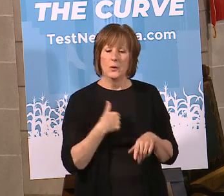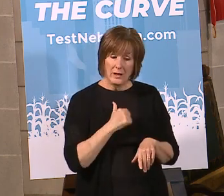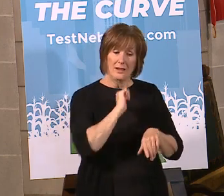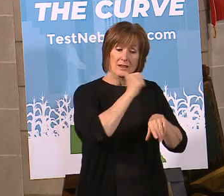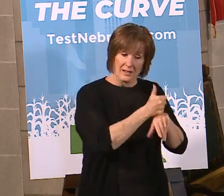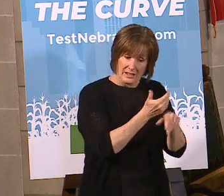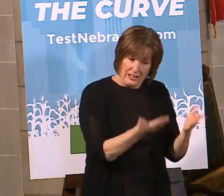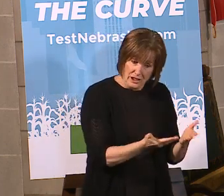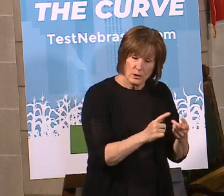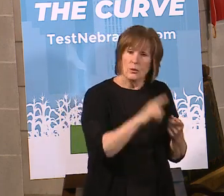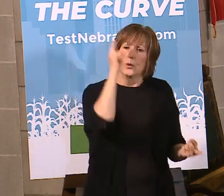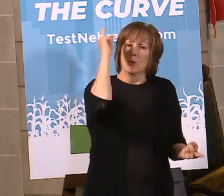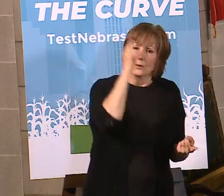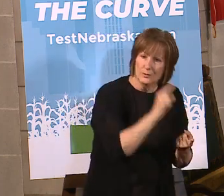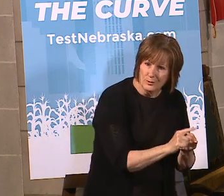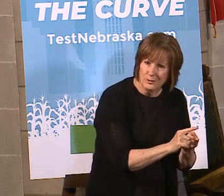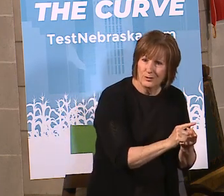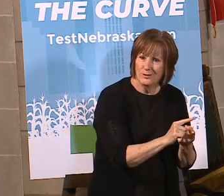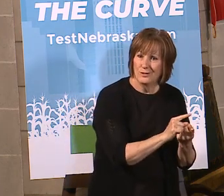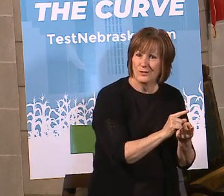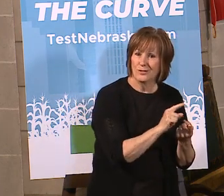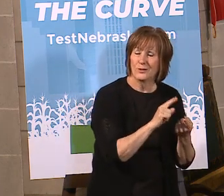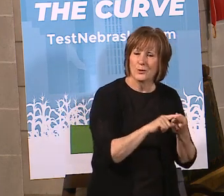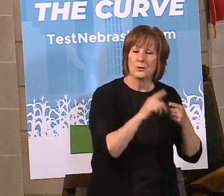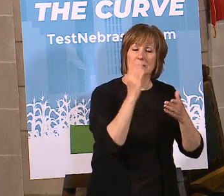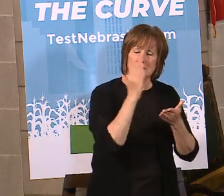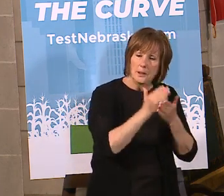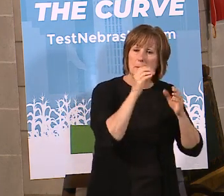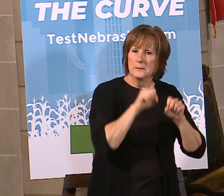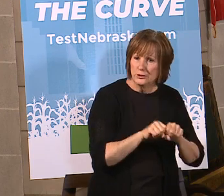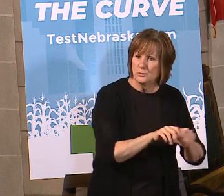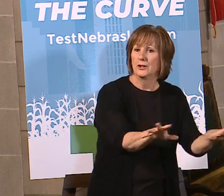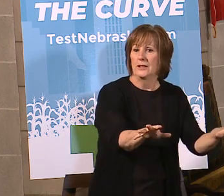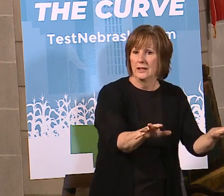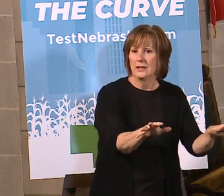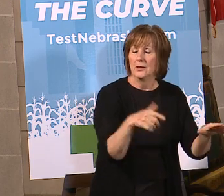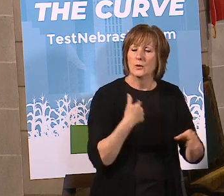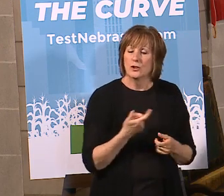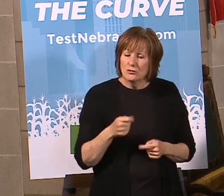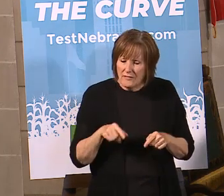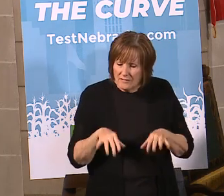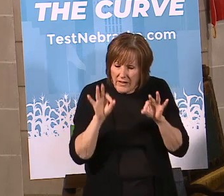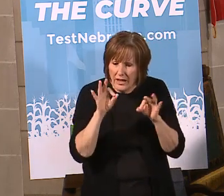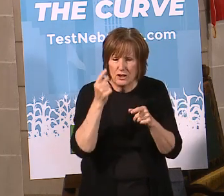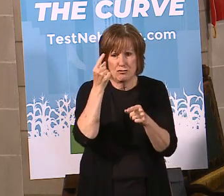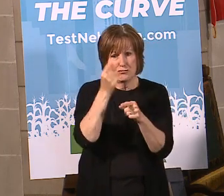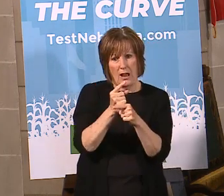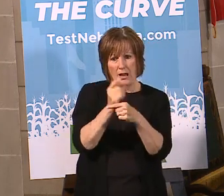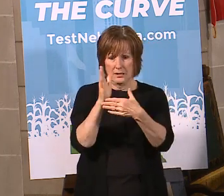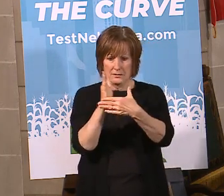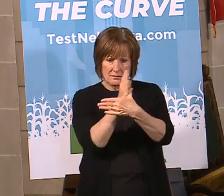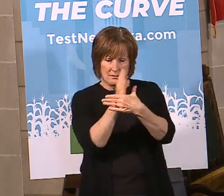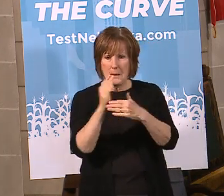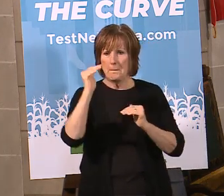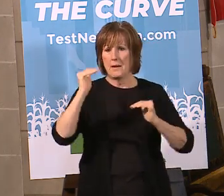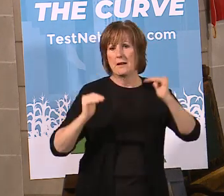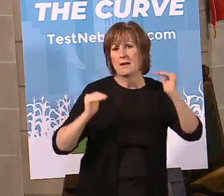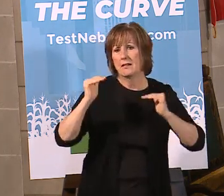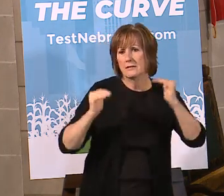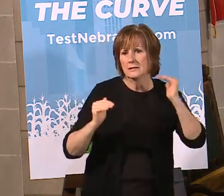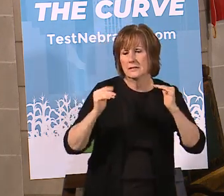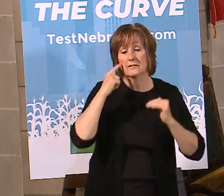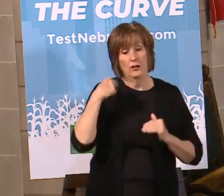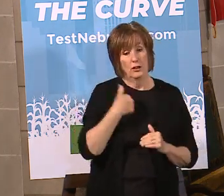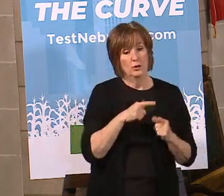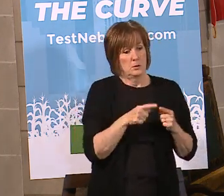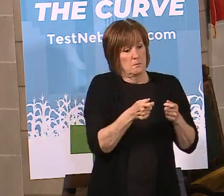to five miles an hour with regard to the coronavirus. But what we're trying to do is actually find what's the right speed. What is the right speed for